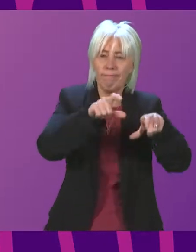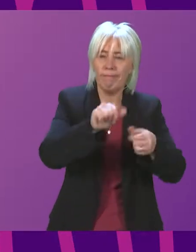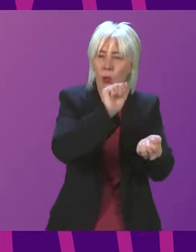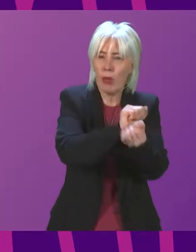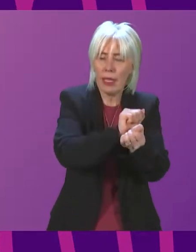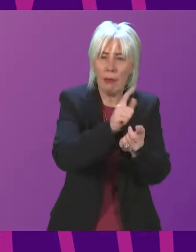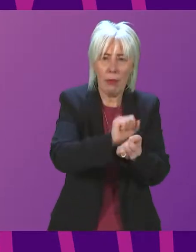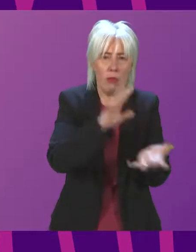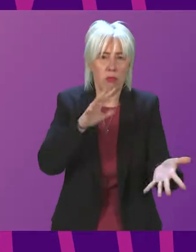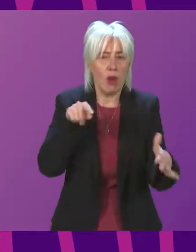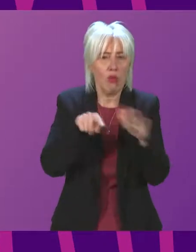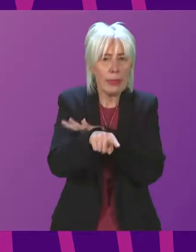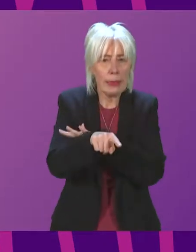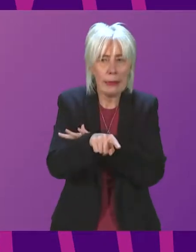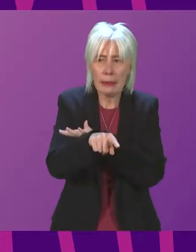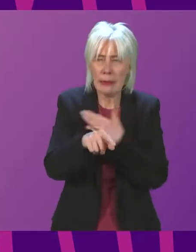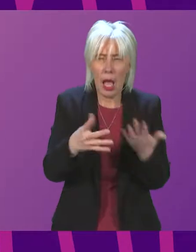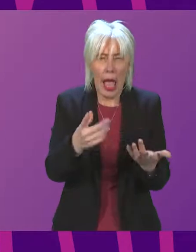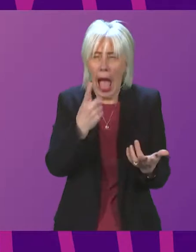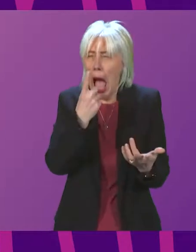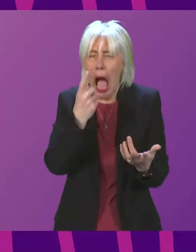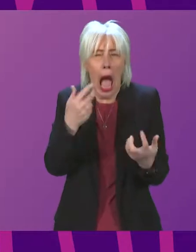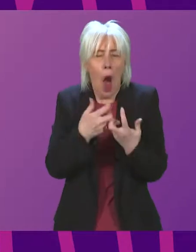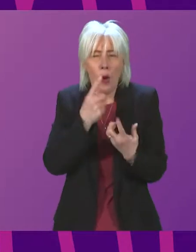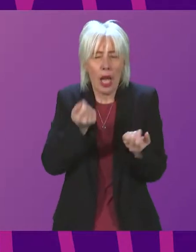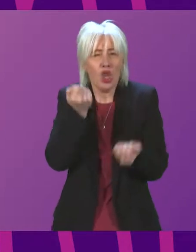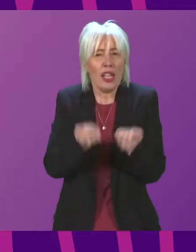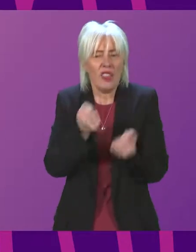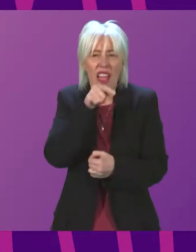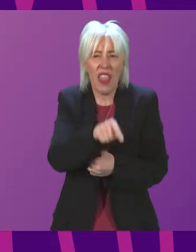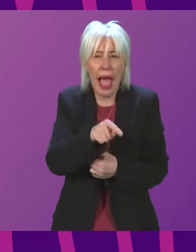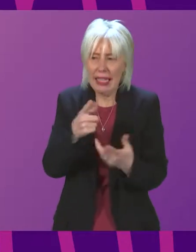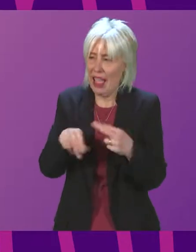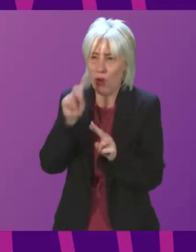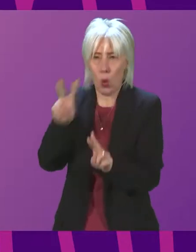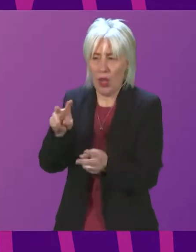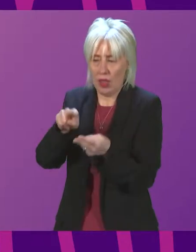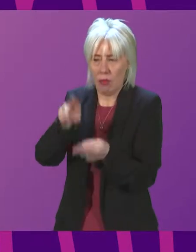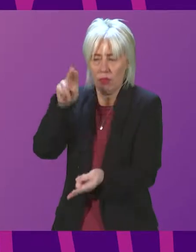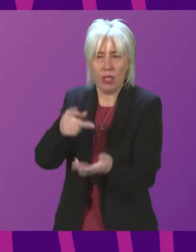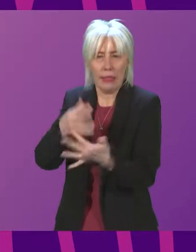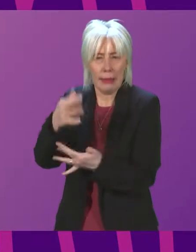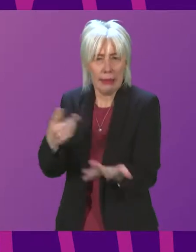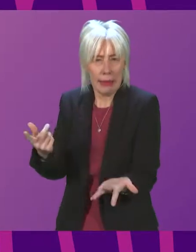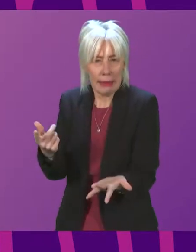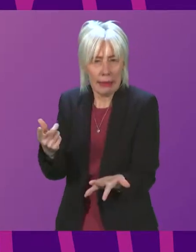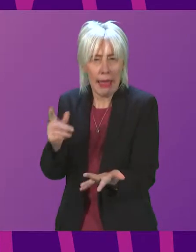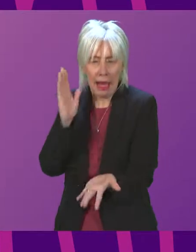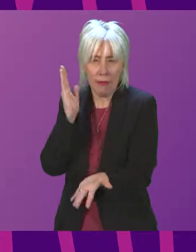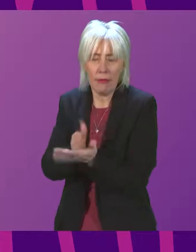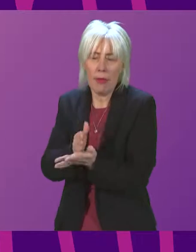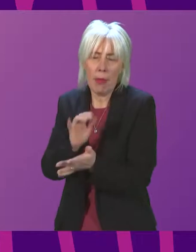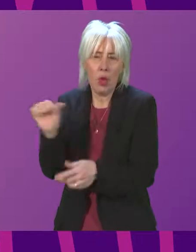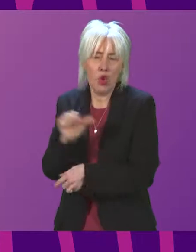today, how can this be justified, Cabinet Secretary? And if it can't, will you now rule out this absurd idea? Cabinet Secretary.